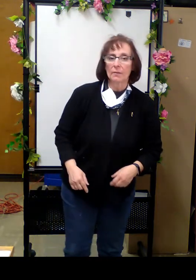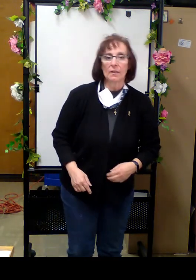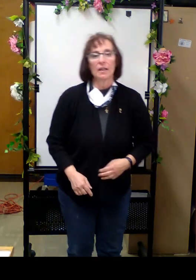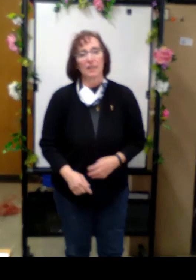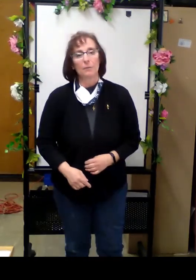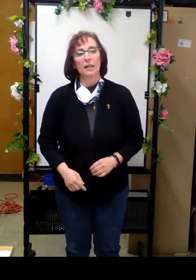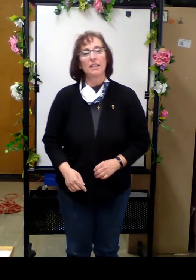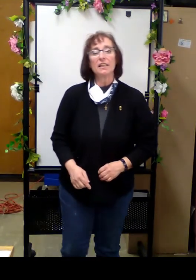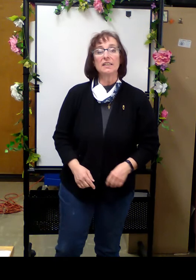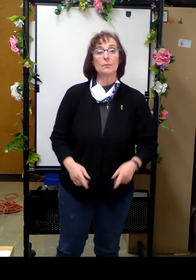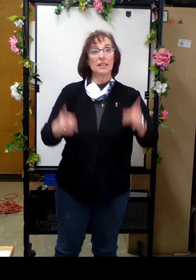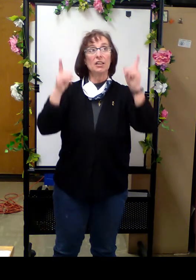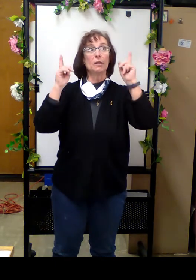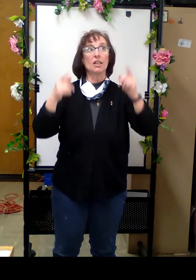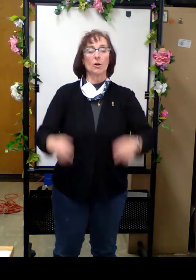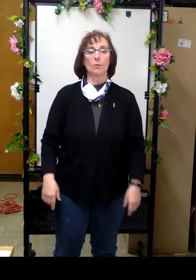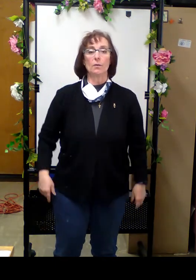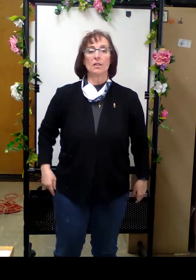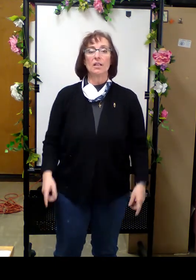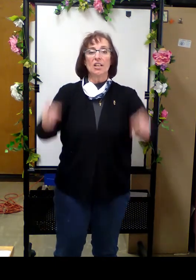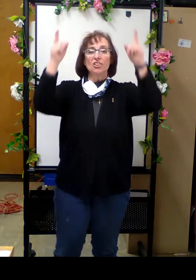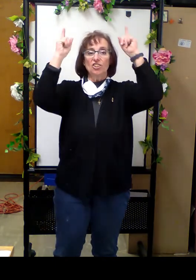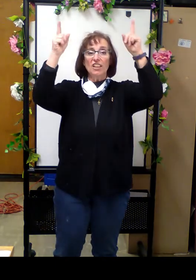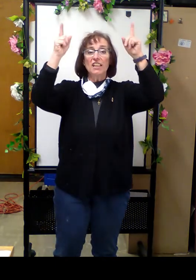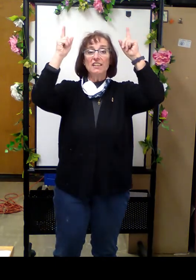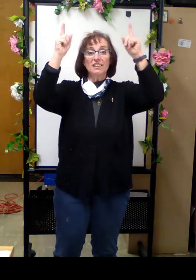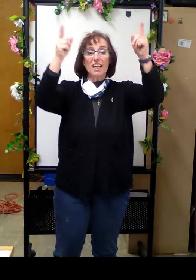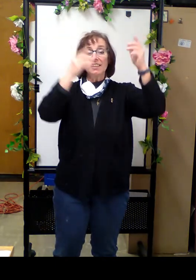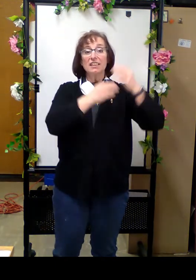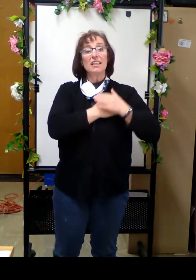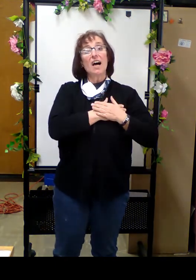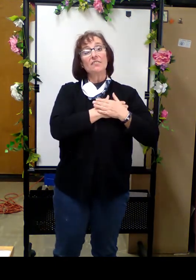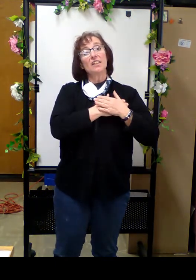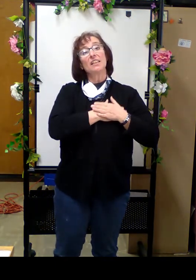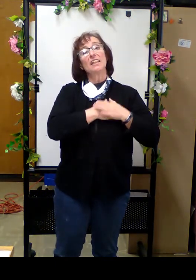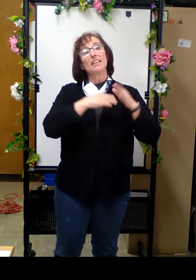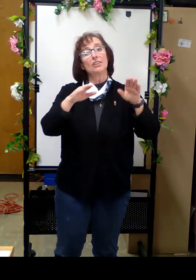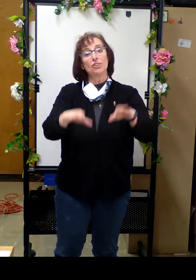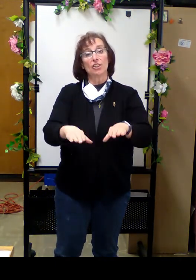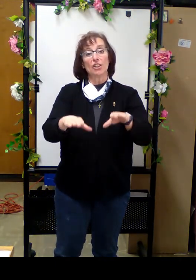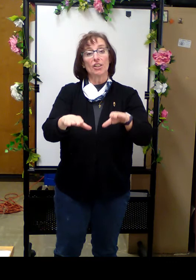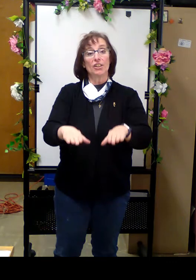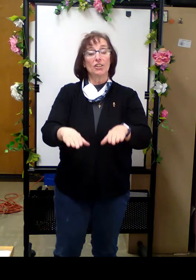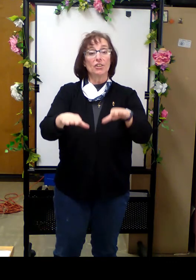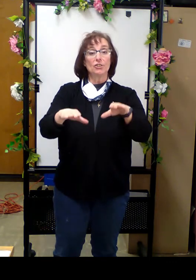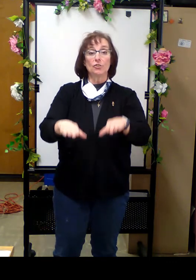Get ready. Get ready. Here we go. Jesus loves the little children.